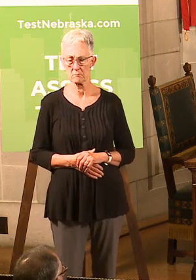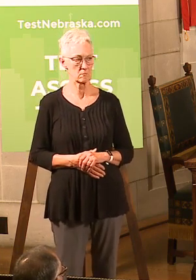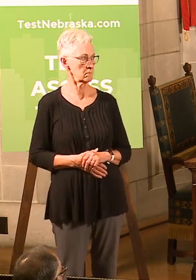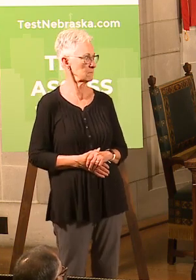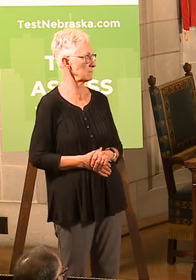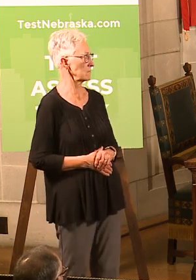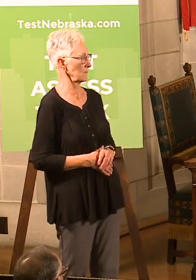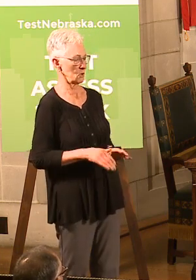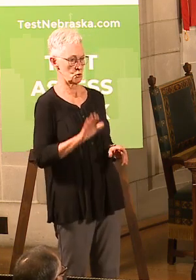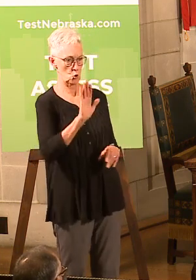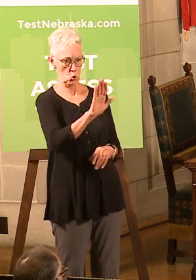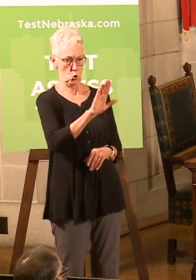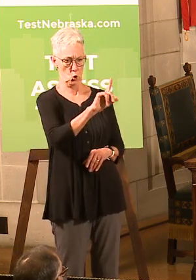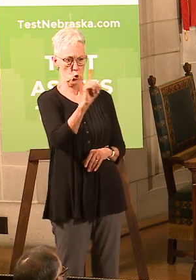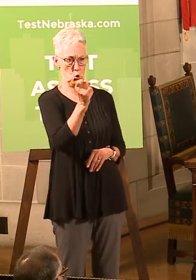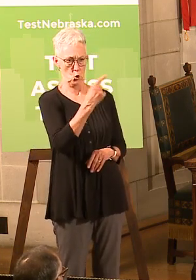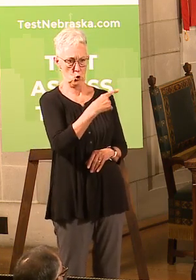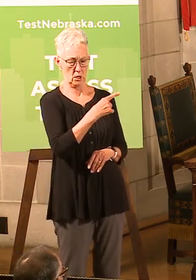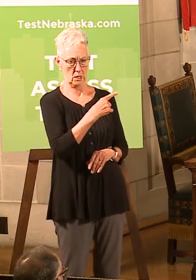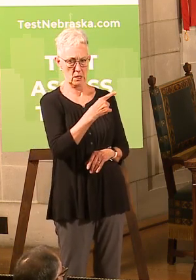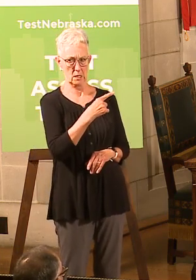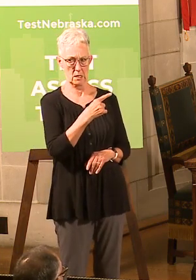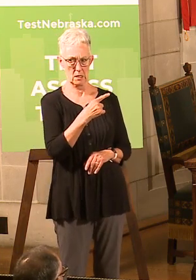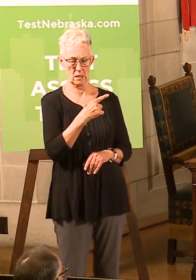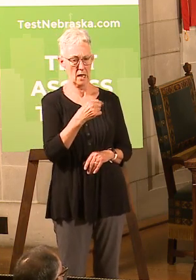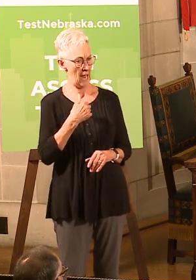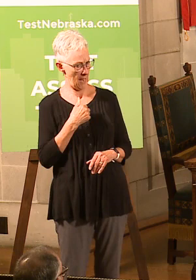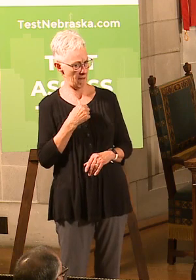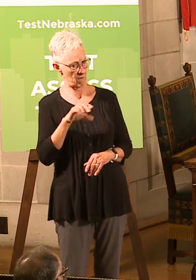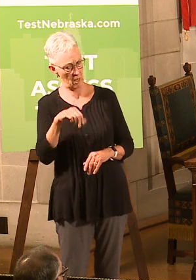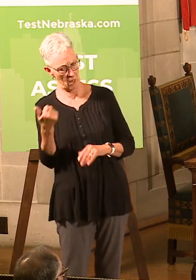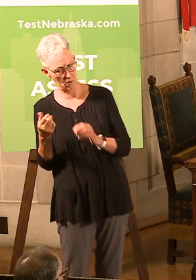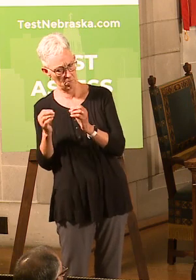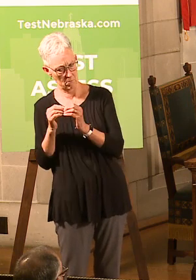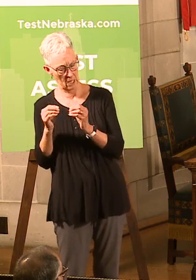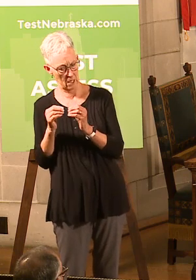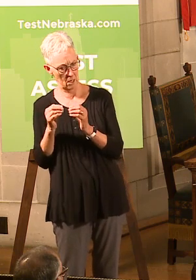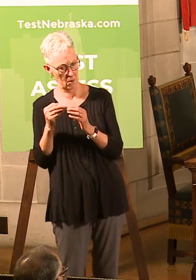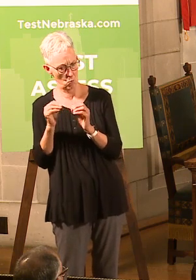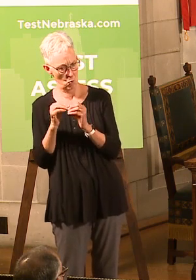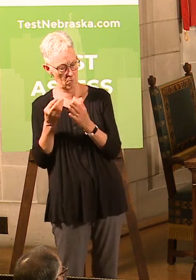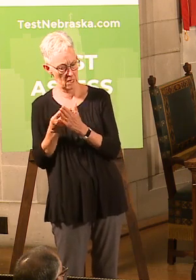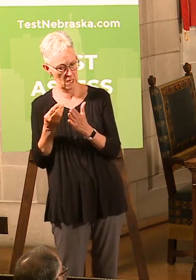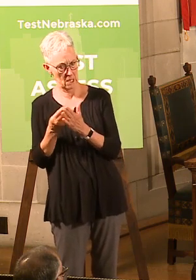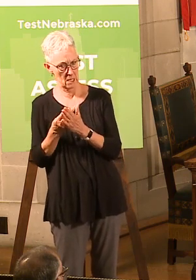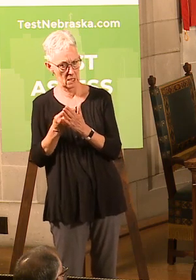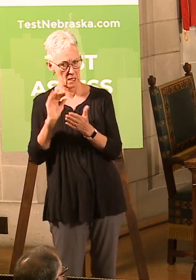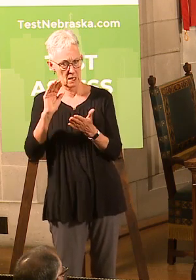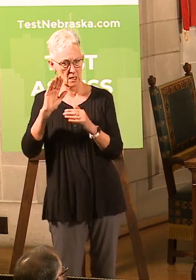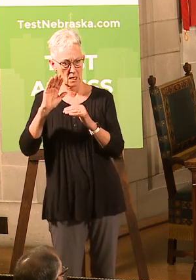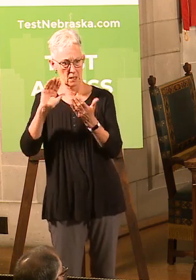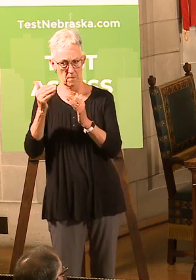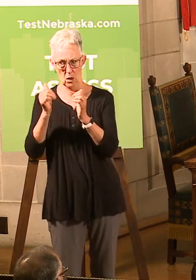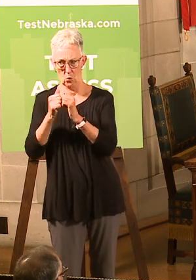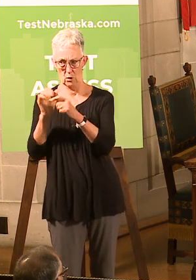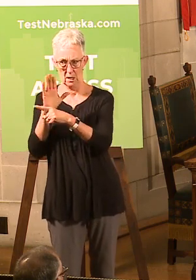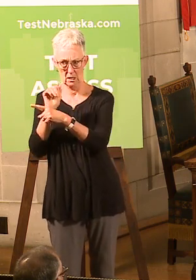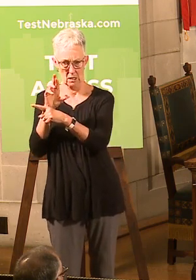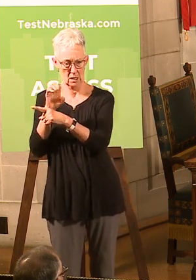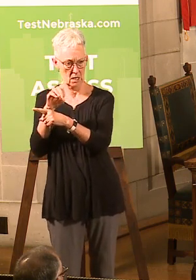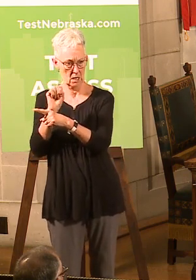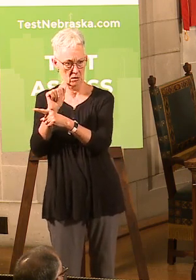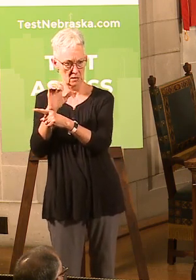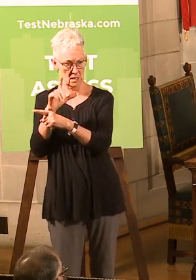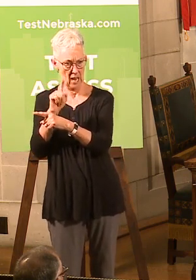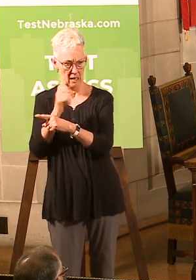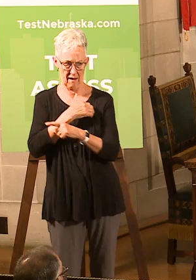Yeah, so the question was, is there additional money outside the CARES Act that addresses broadband issues, and how does that fit with